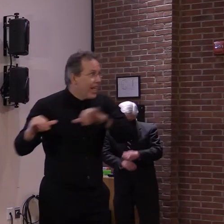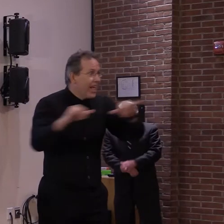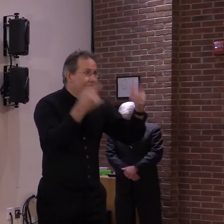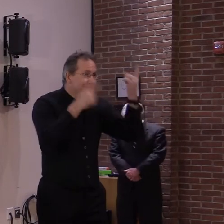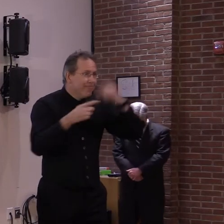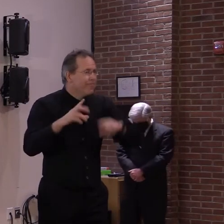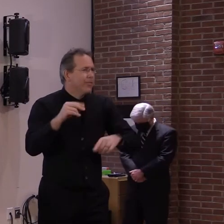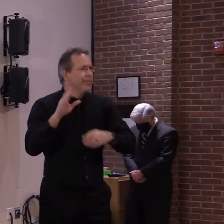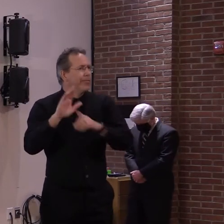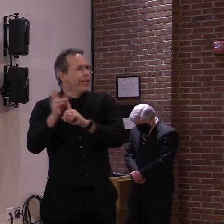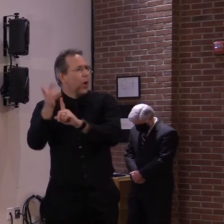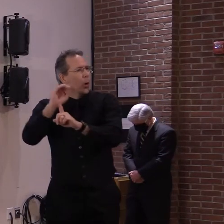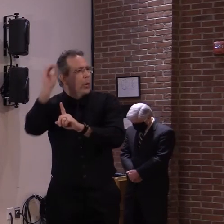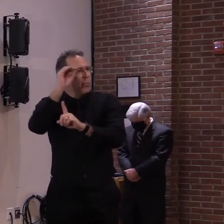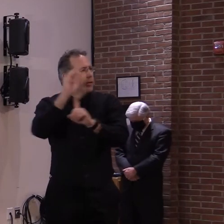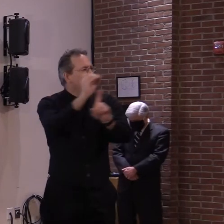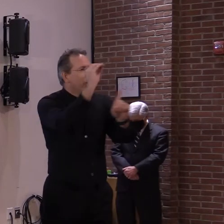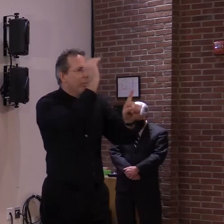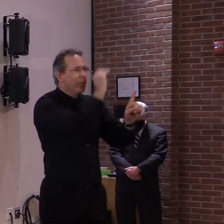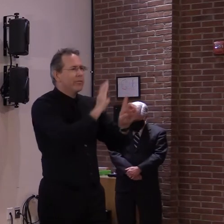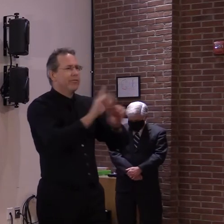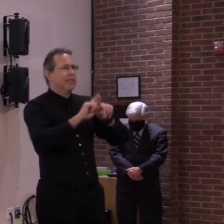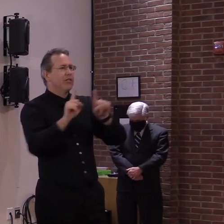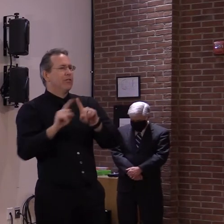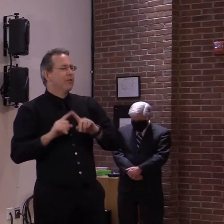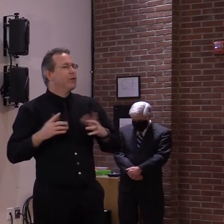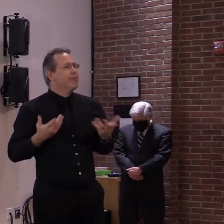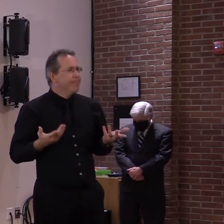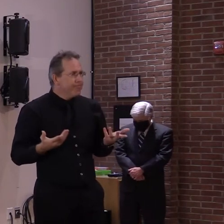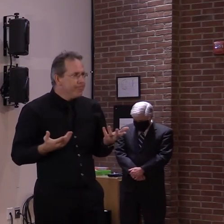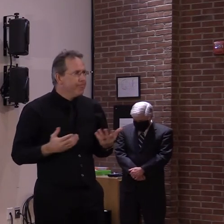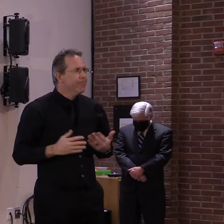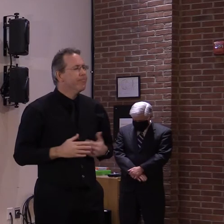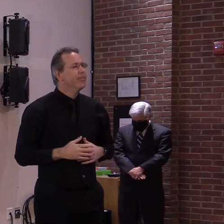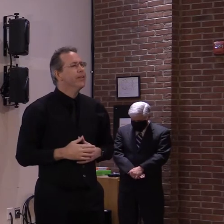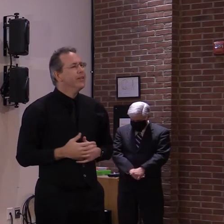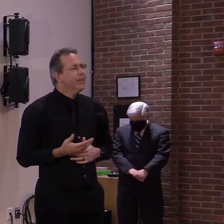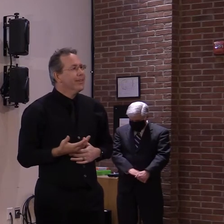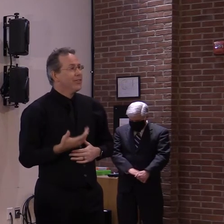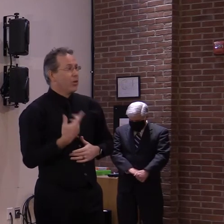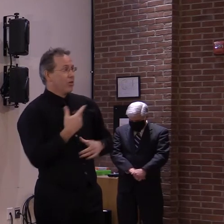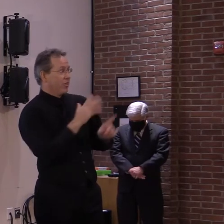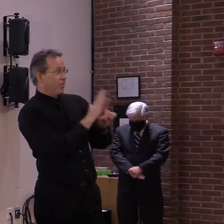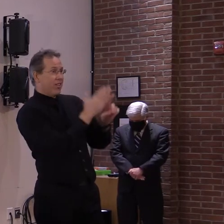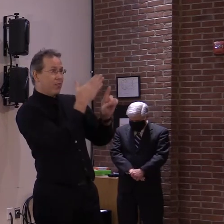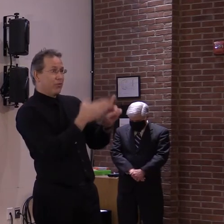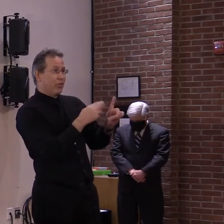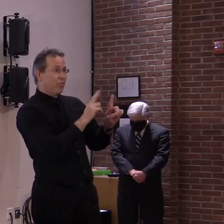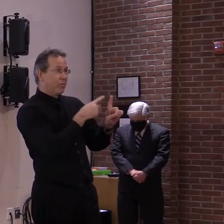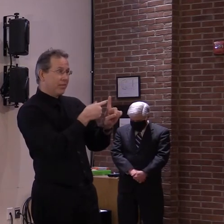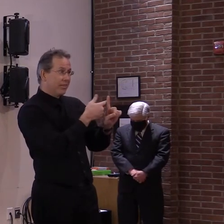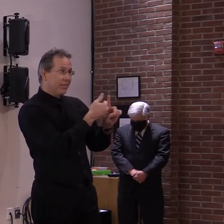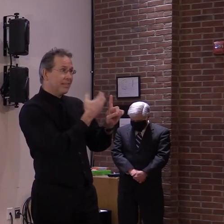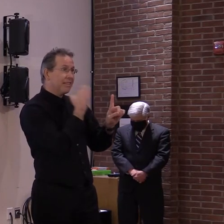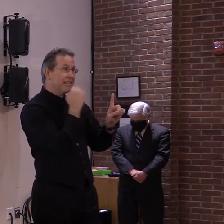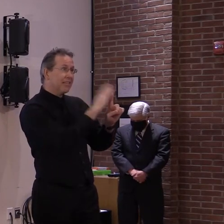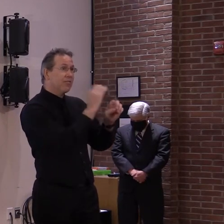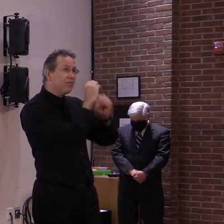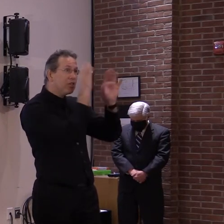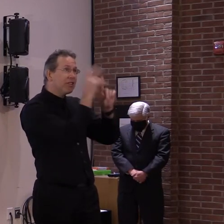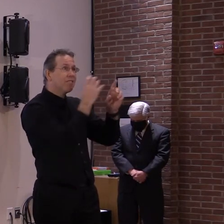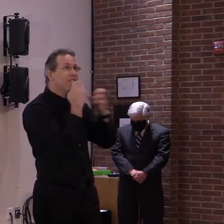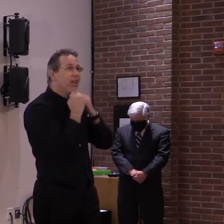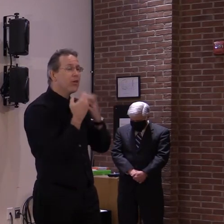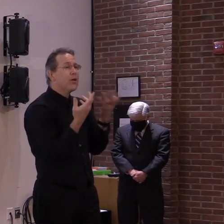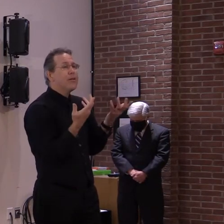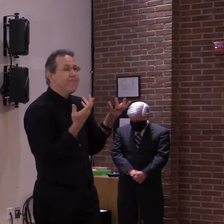uh, reflect the values that the elected officials have. So, um, again, we'll, we'll have those